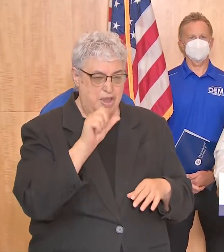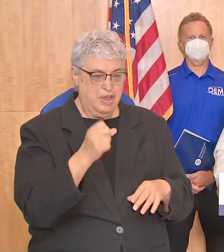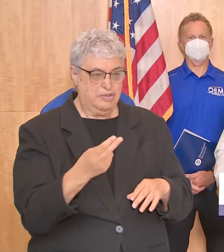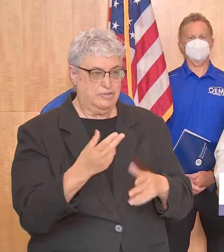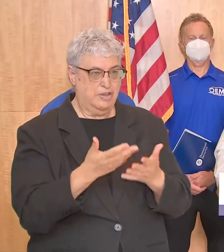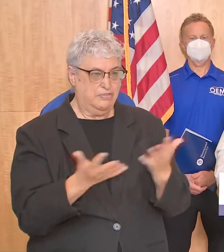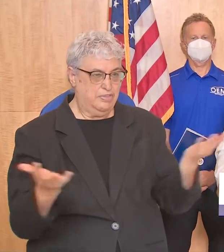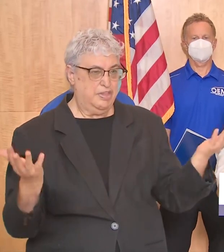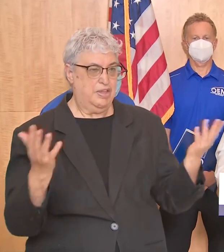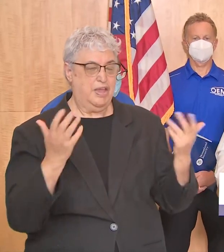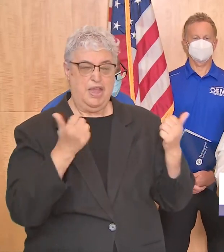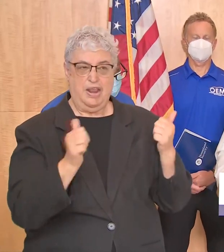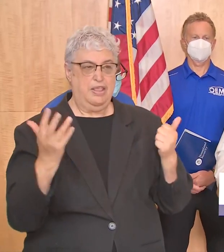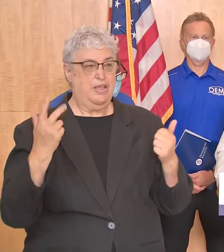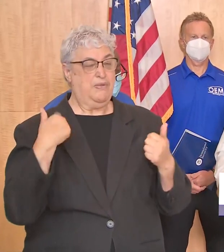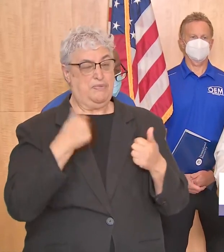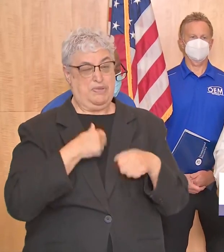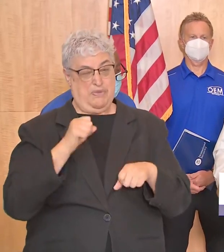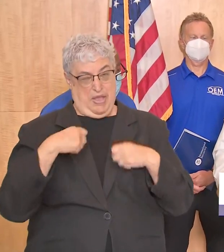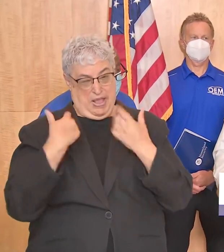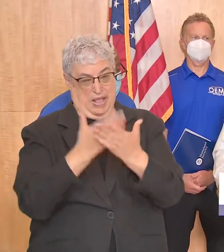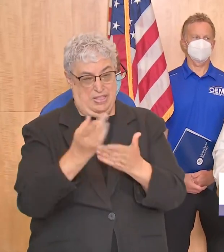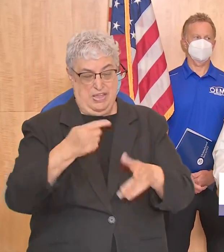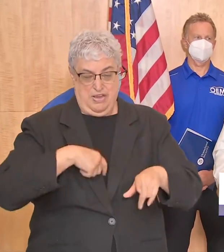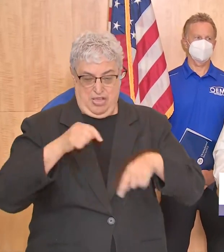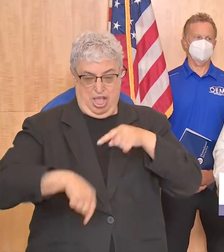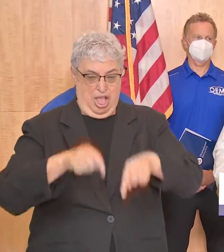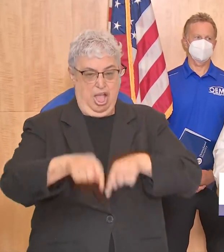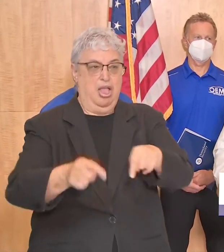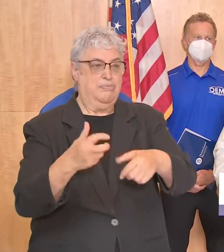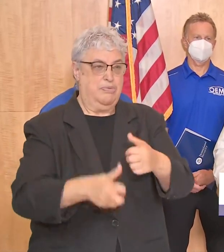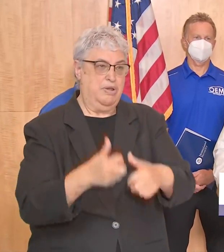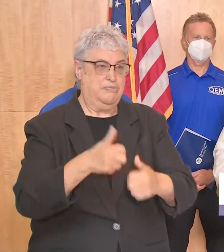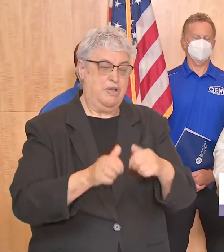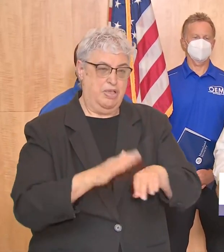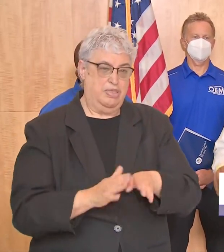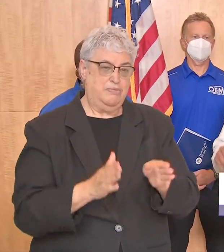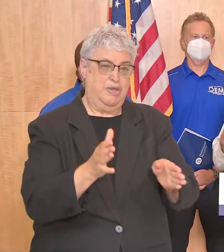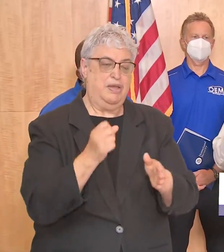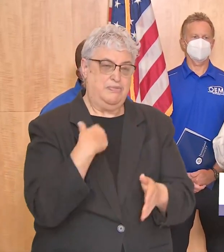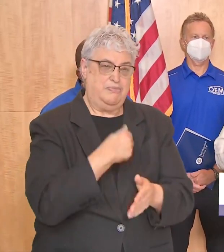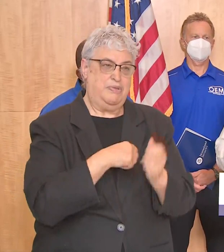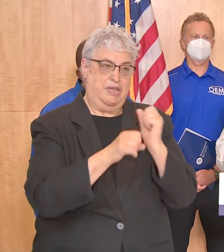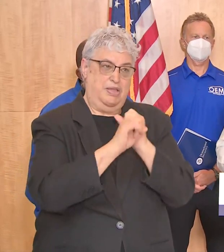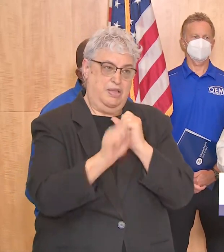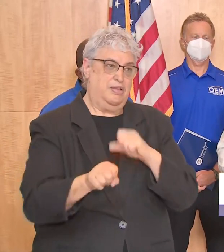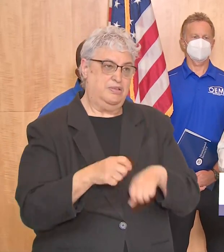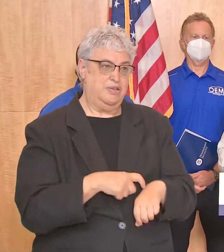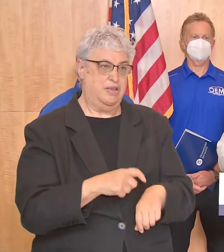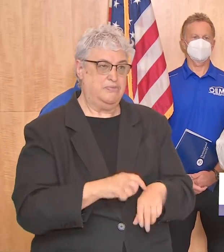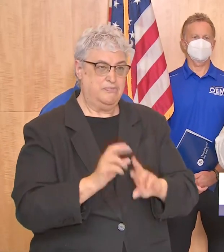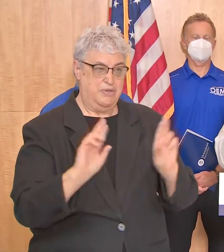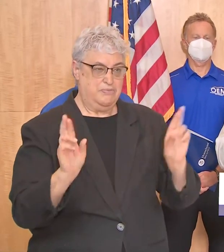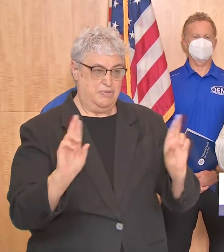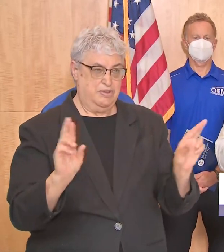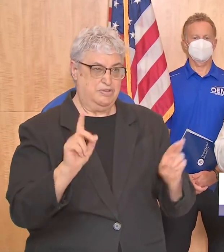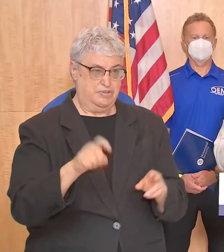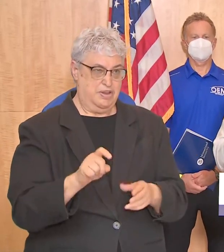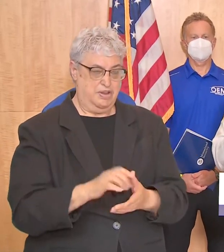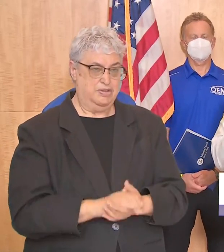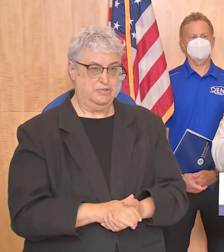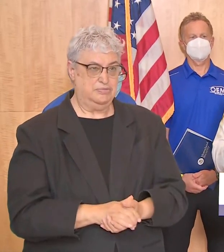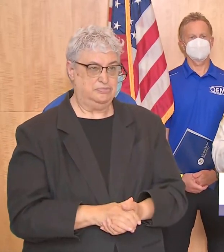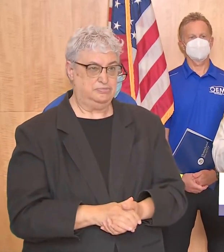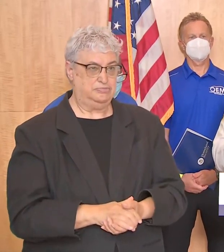emergencies so we ask you to be cautious about that and in terms of preparation again you should have done that already we